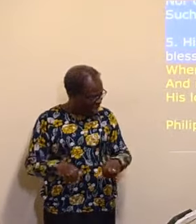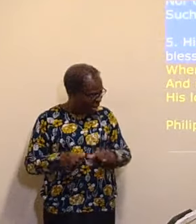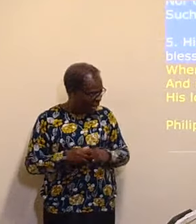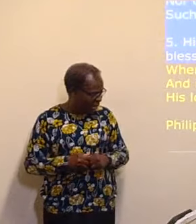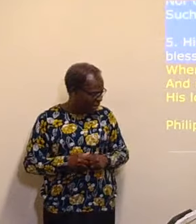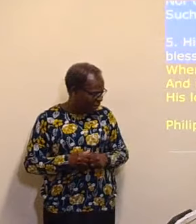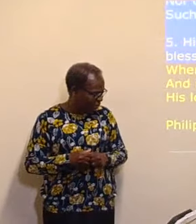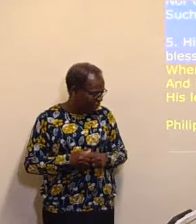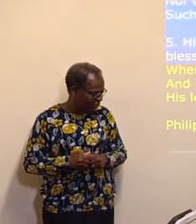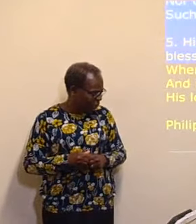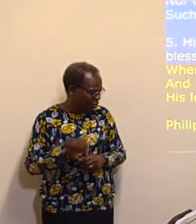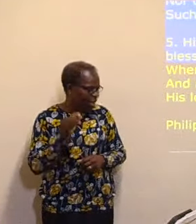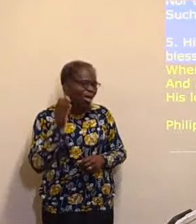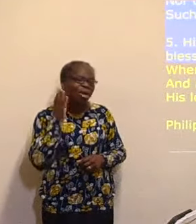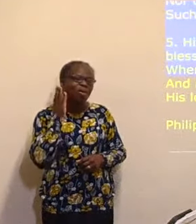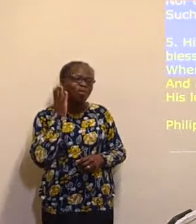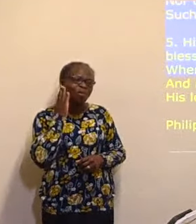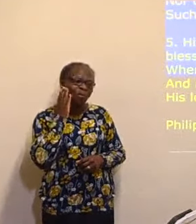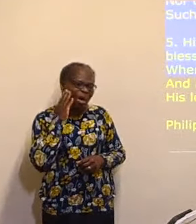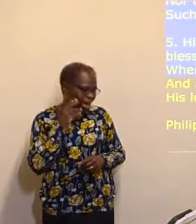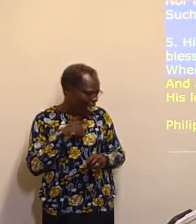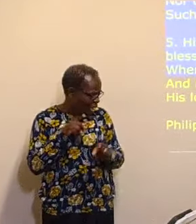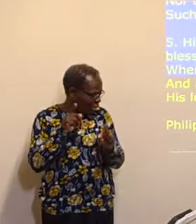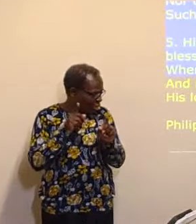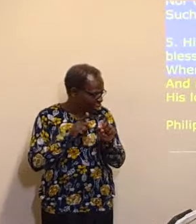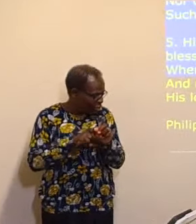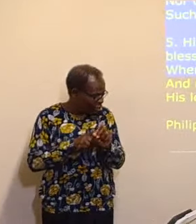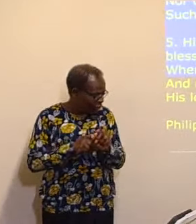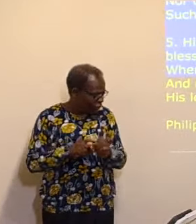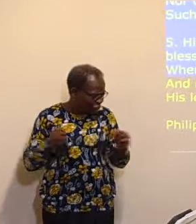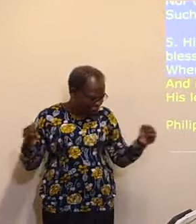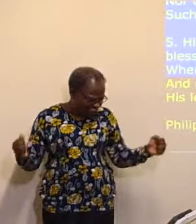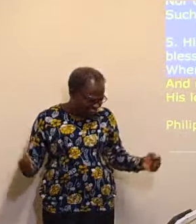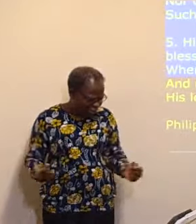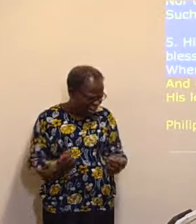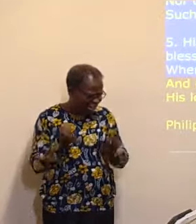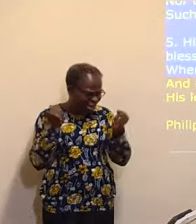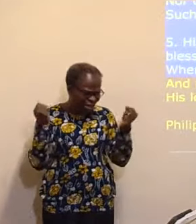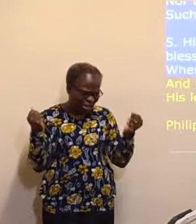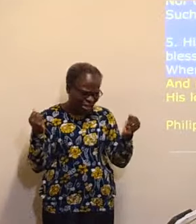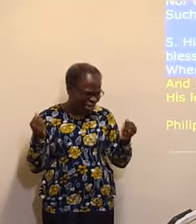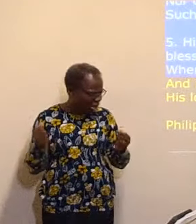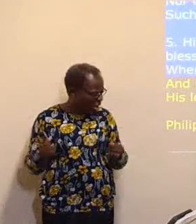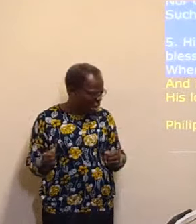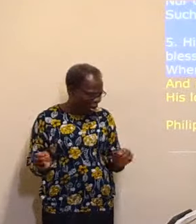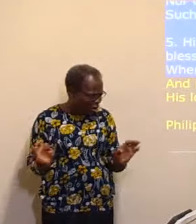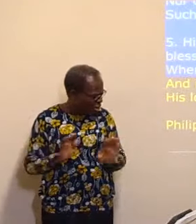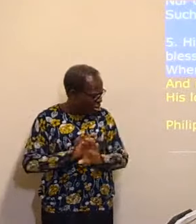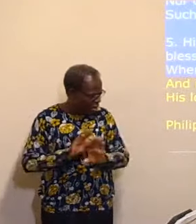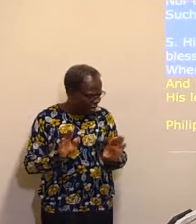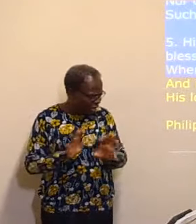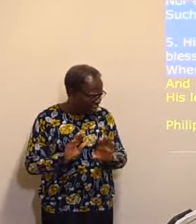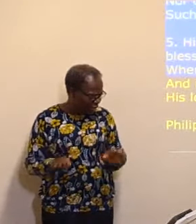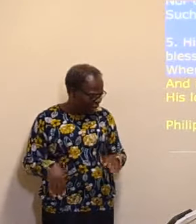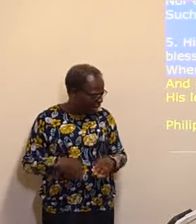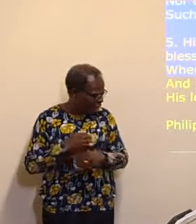here, when you could be the peace